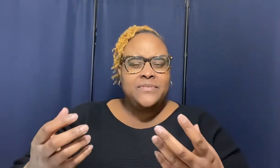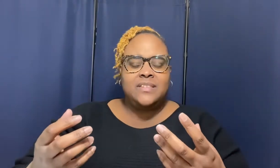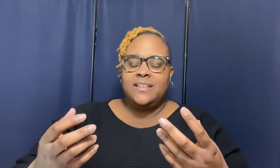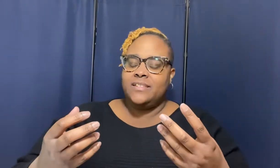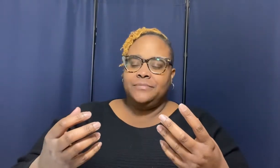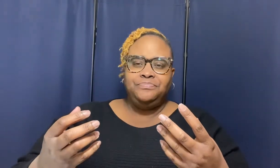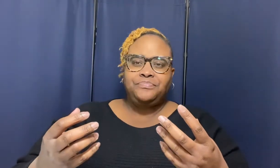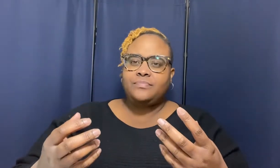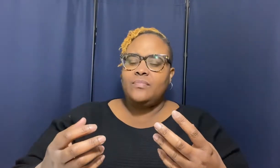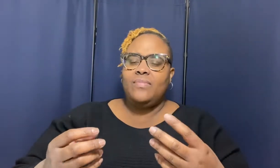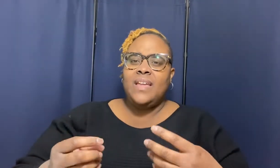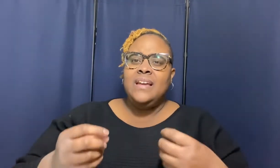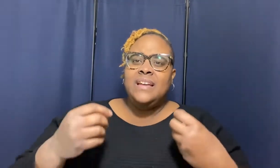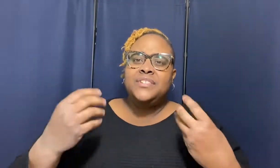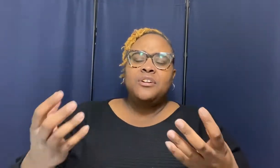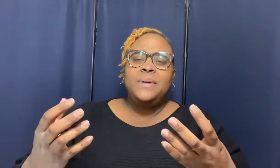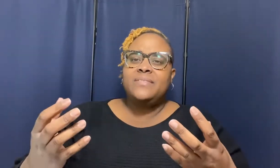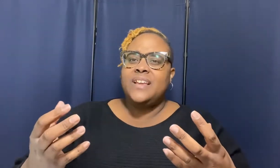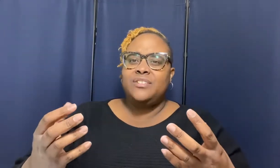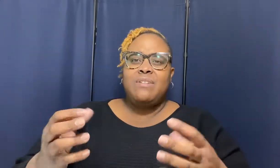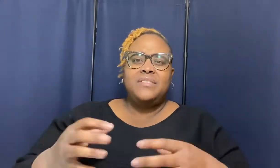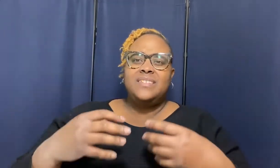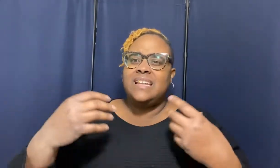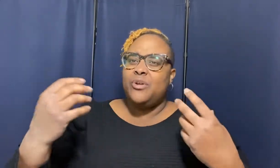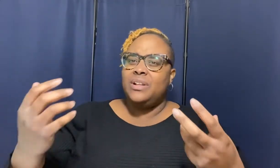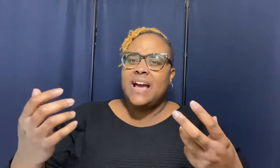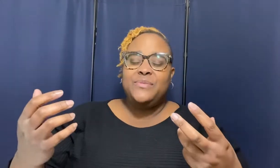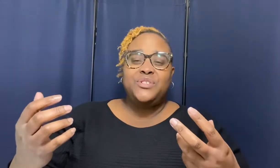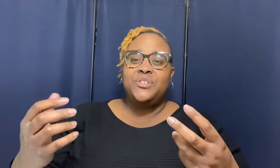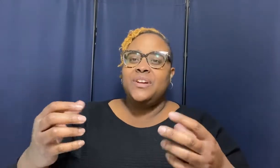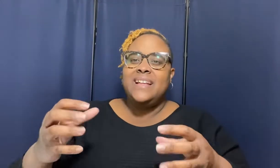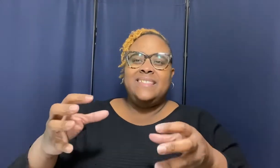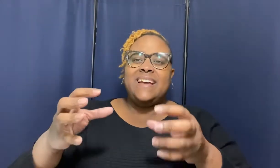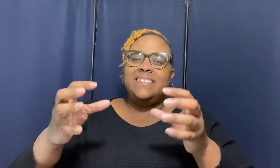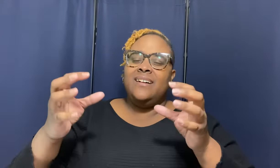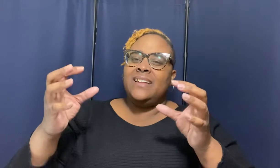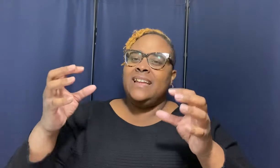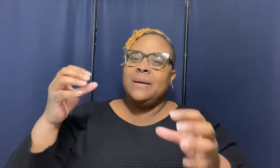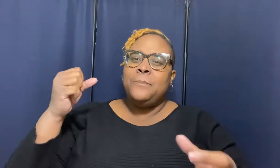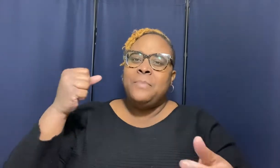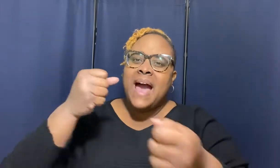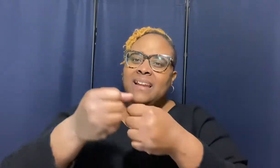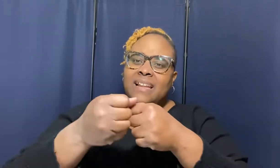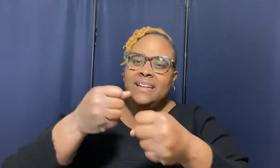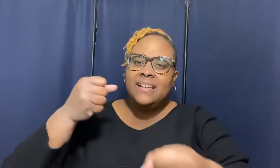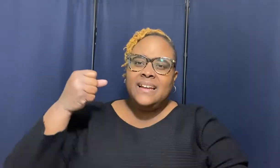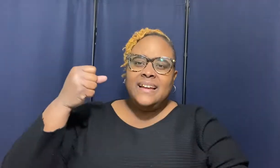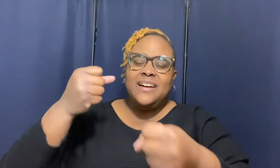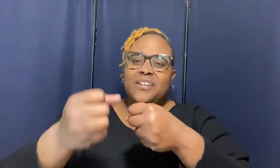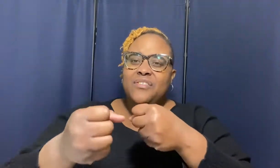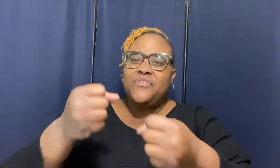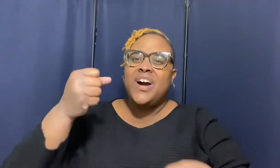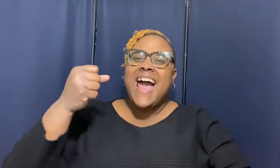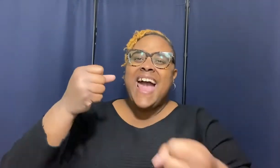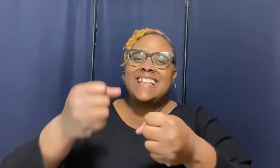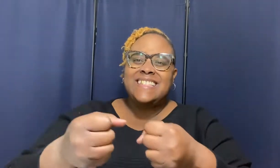sis it's so many things around us in our life sir that's again battling for access